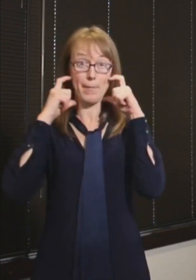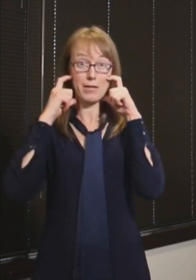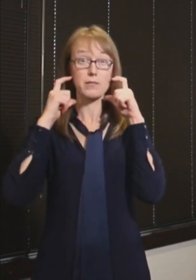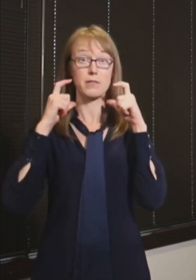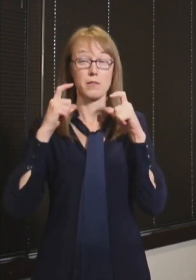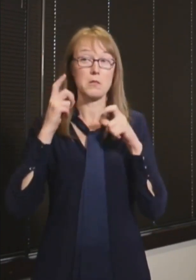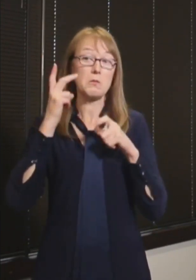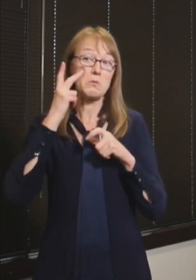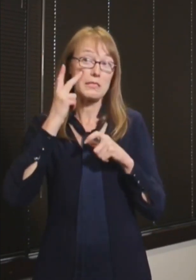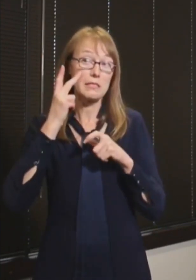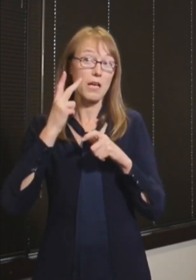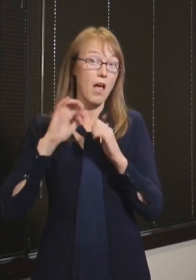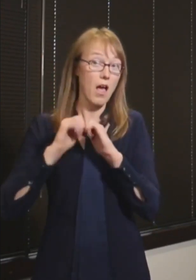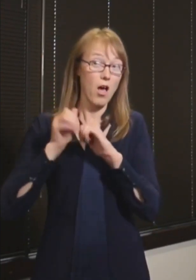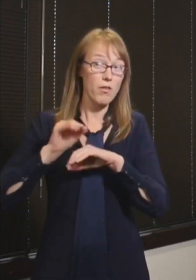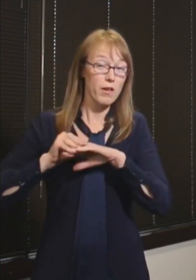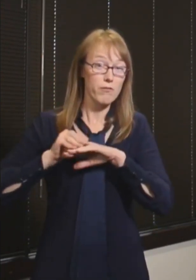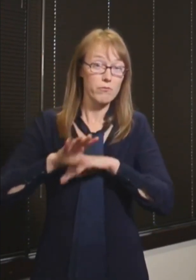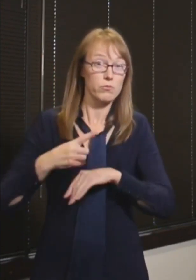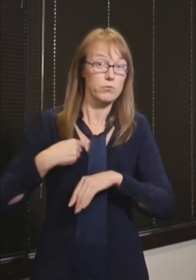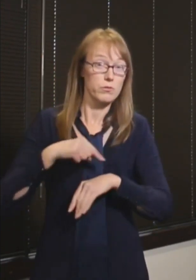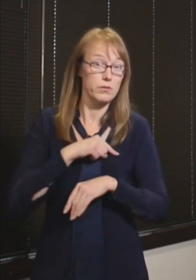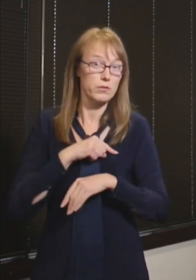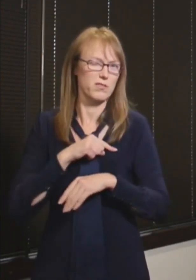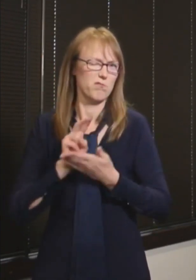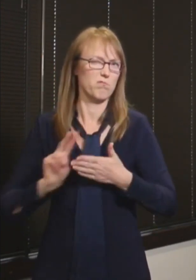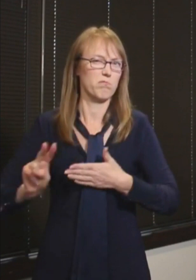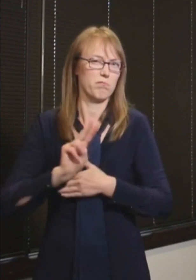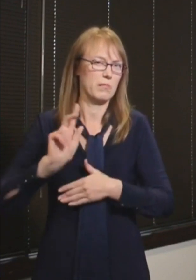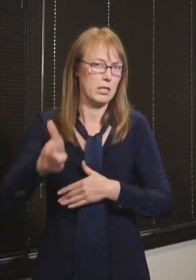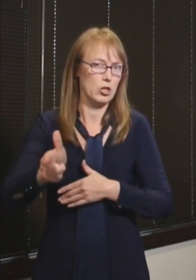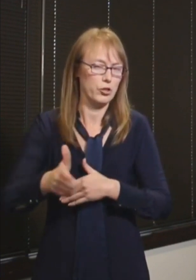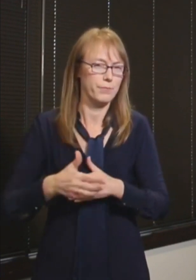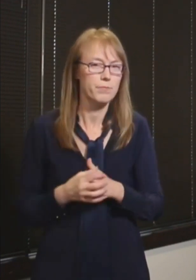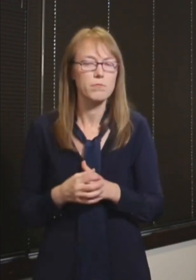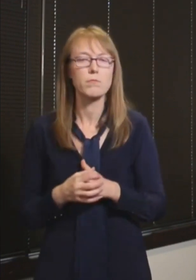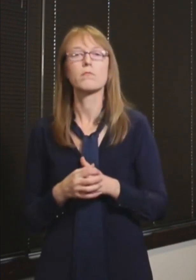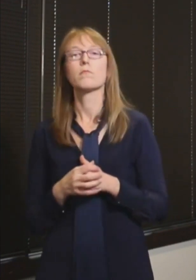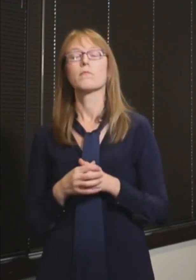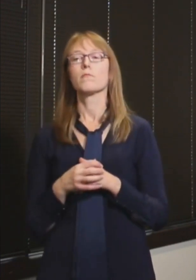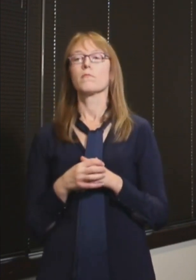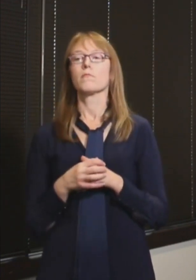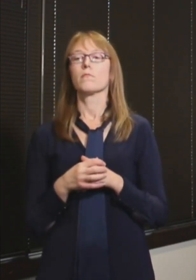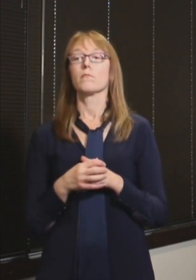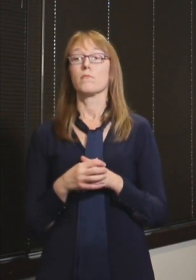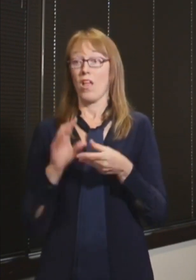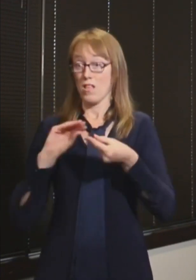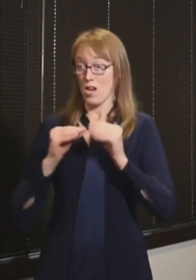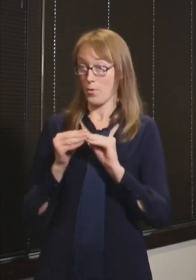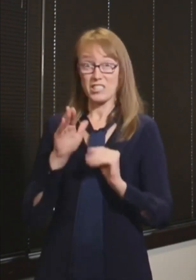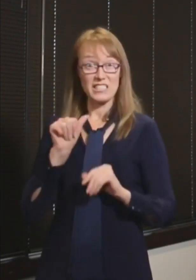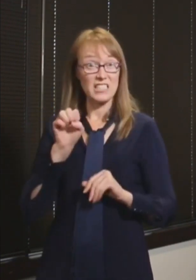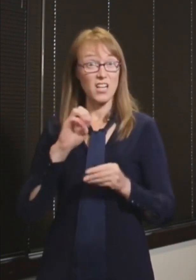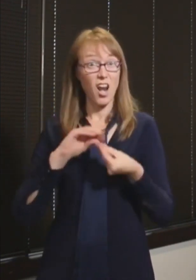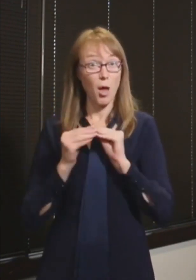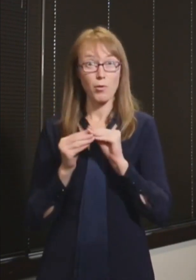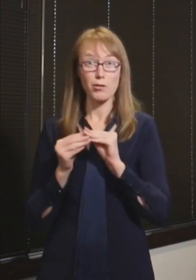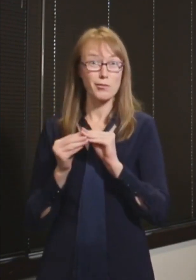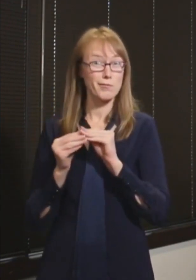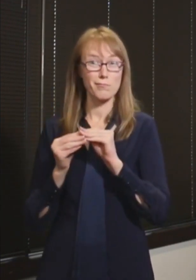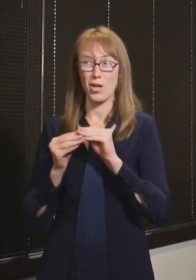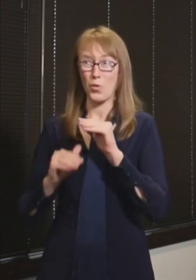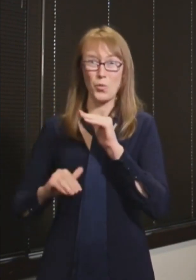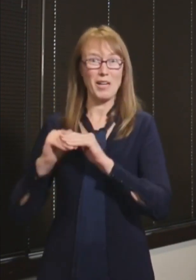St. Louis area has jumped significantly, hitting its highest point since early May. How will these case numbers impact hospitalizations in the